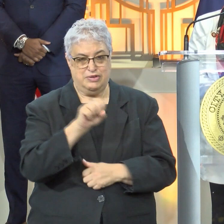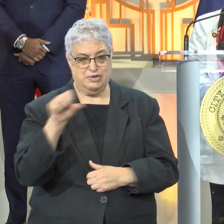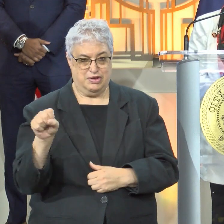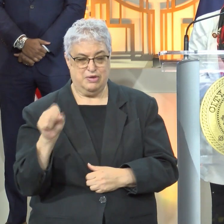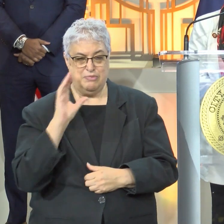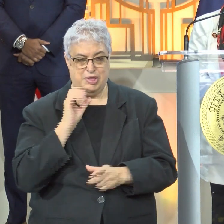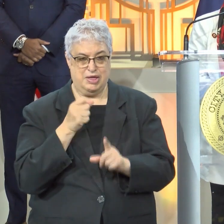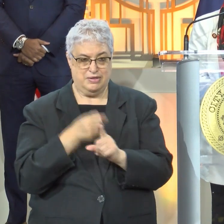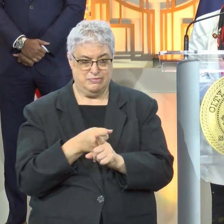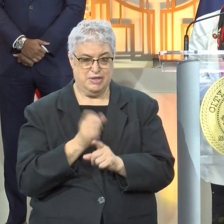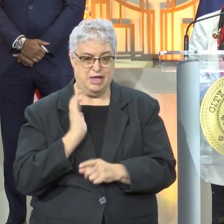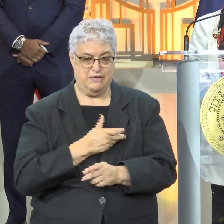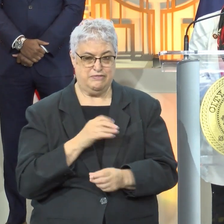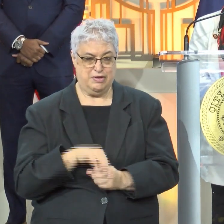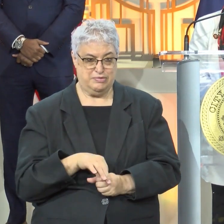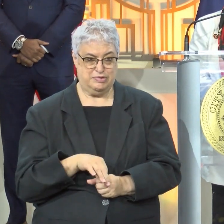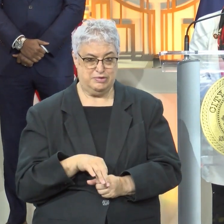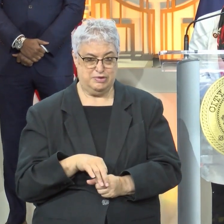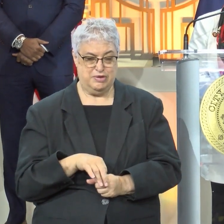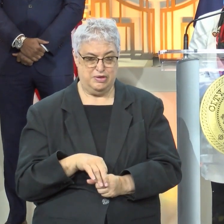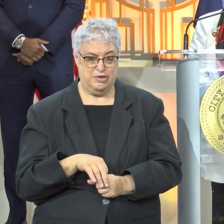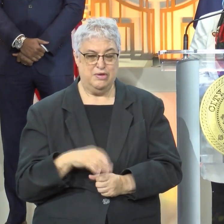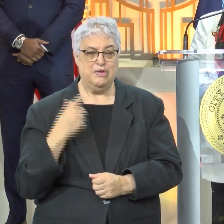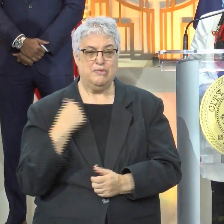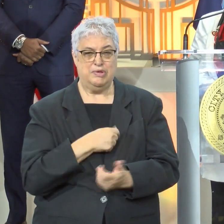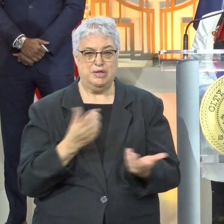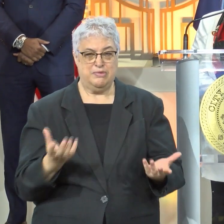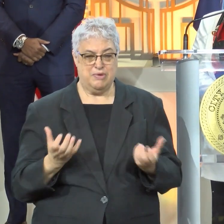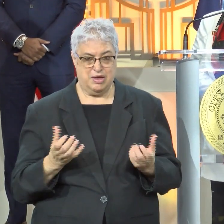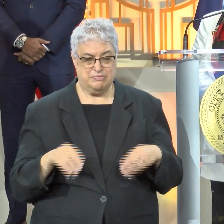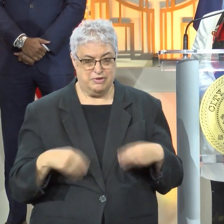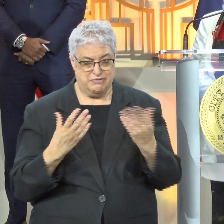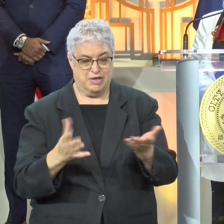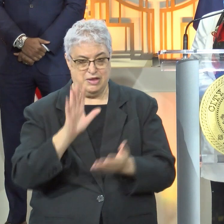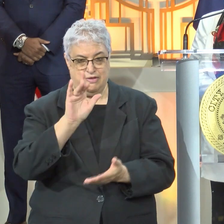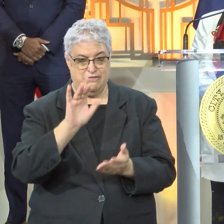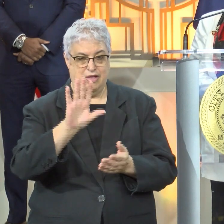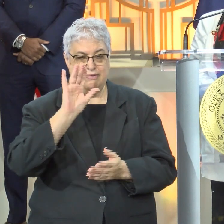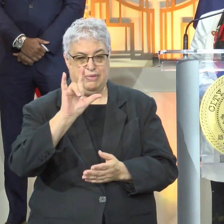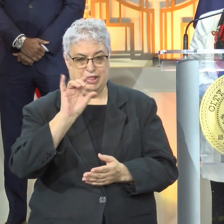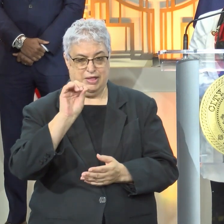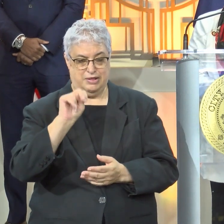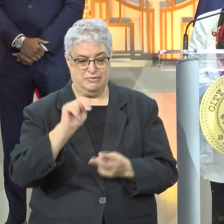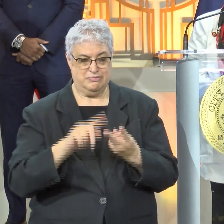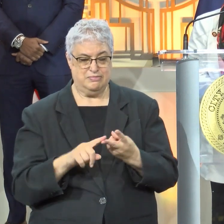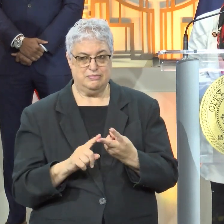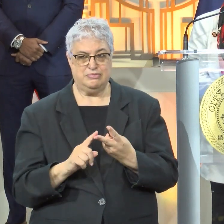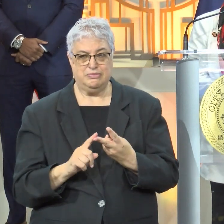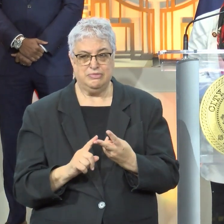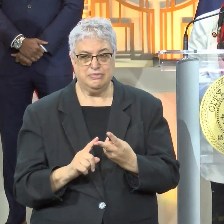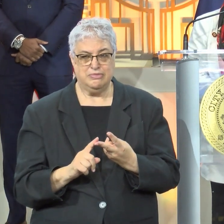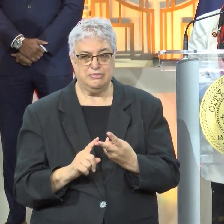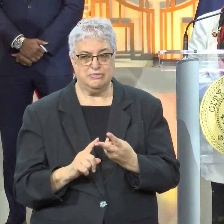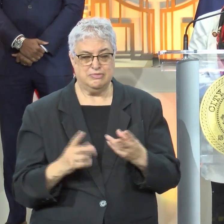but it is going to impact our votes. So we want to provide that $25 billion. And we also want to